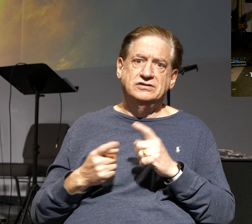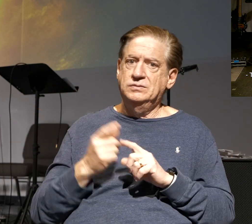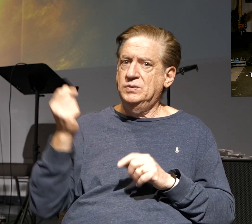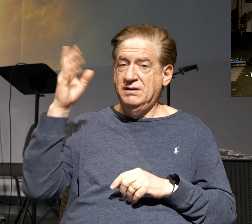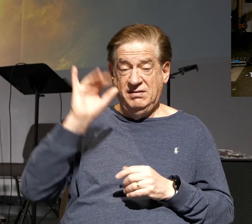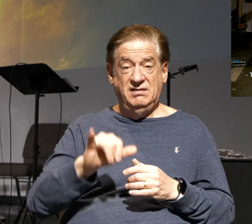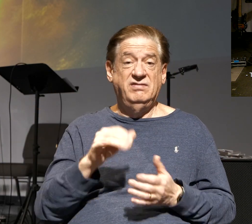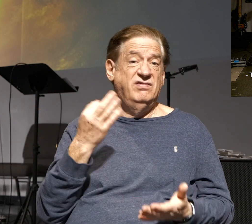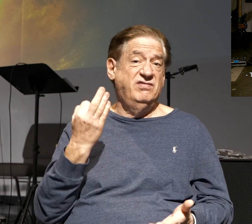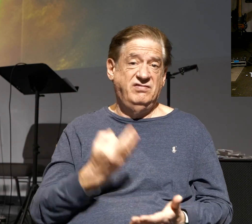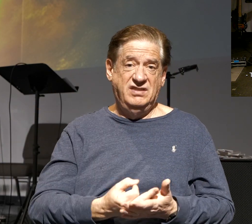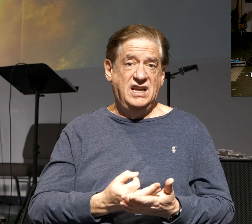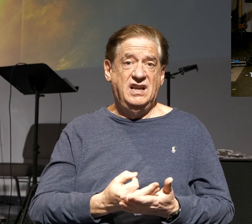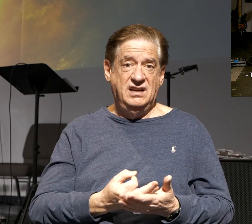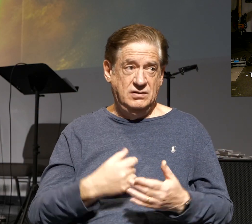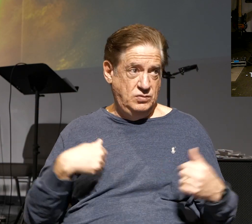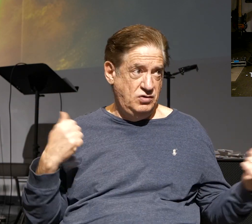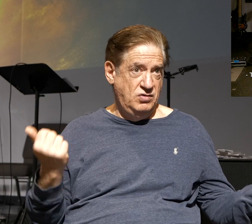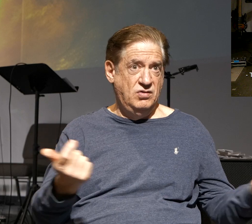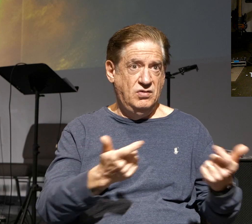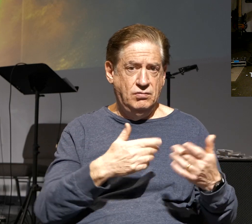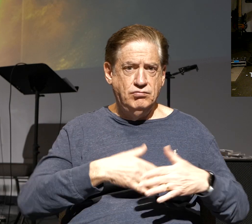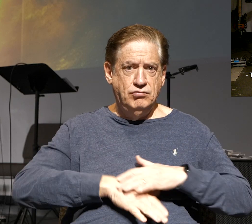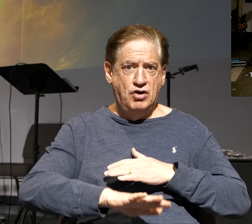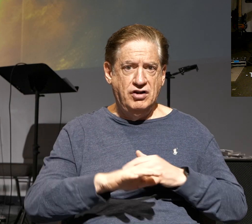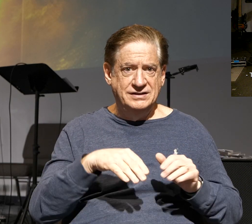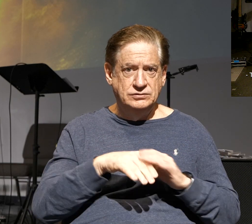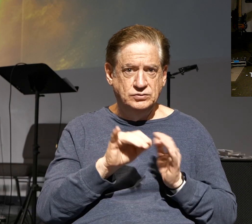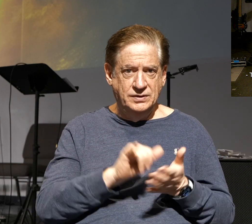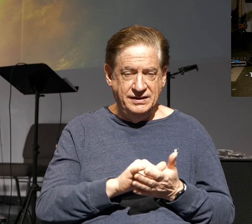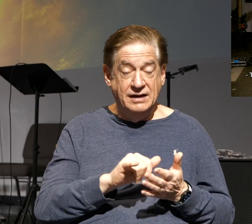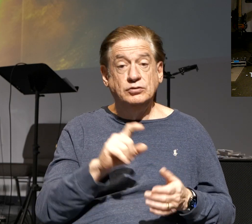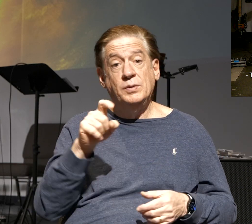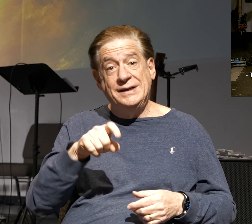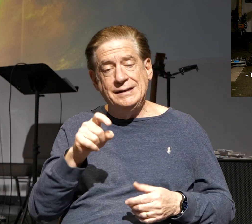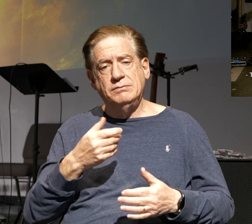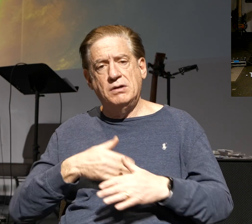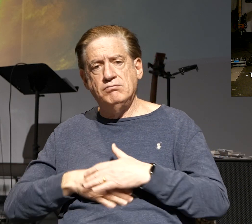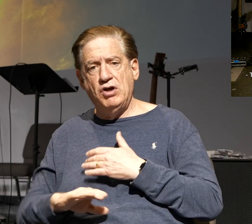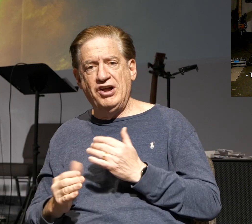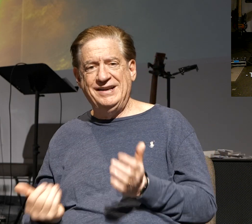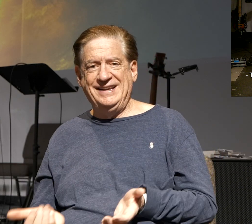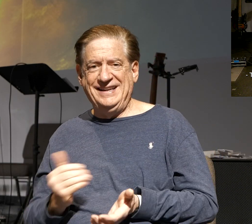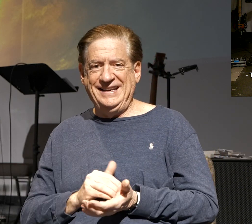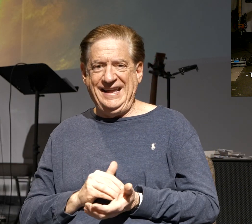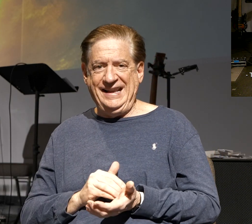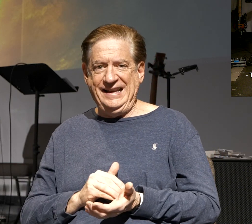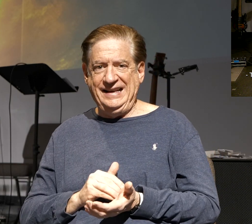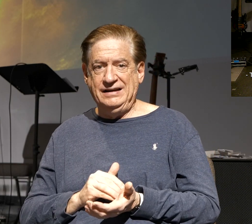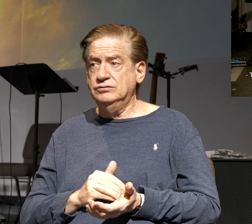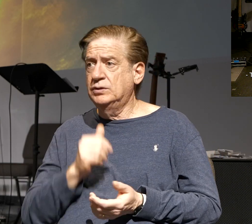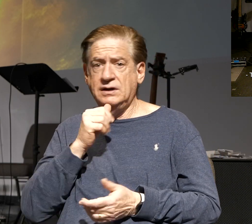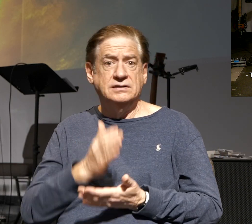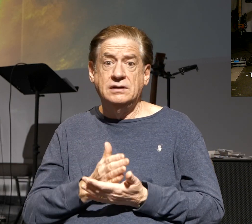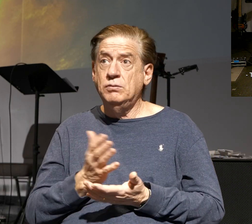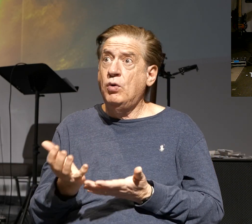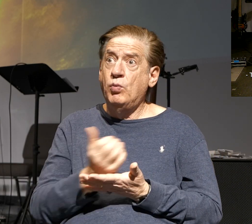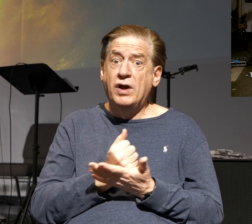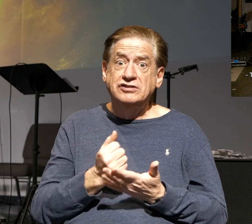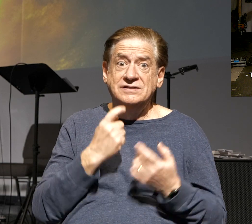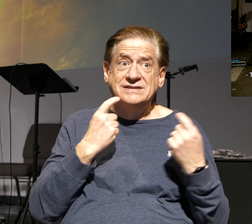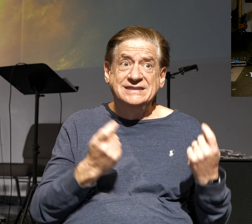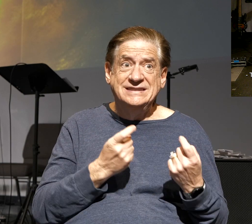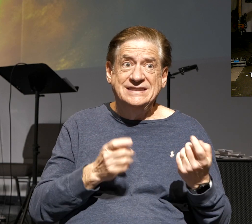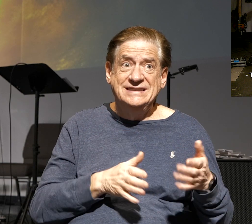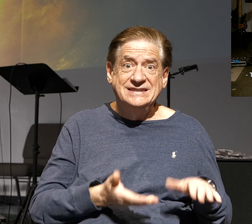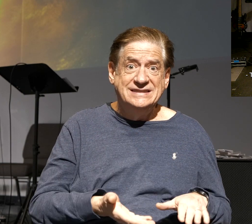and we're born into that, so we need to be born again. So it doesn't stop there. So the wages of sin is death, but